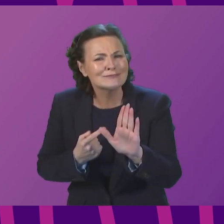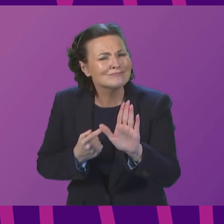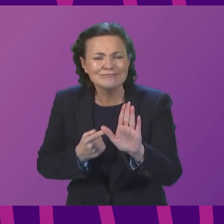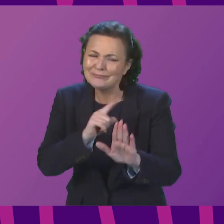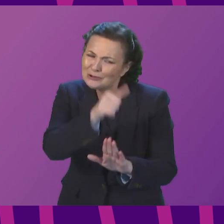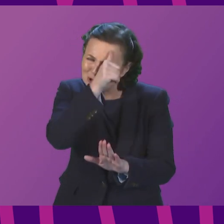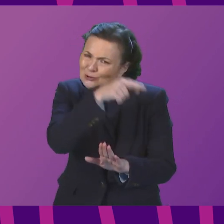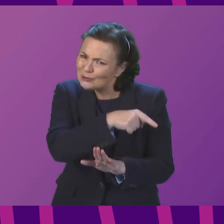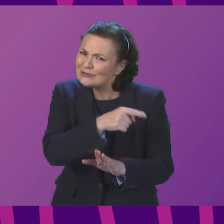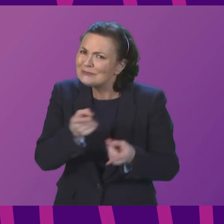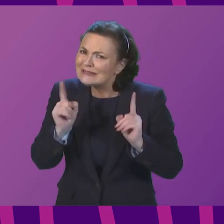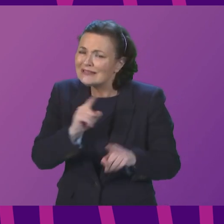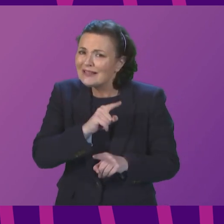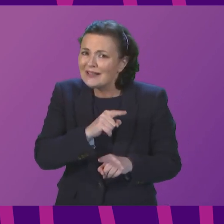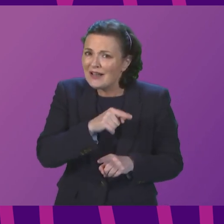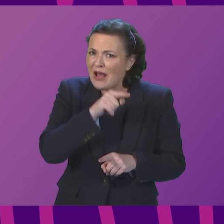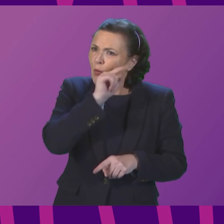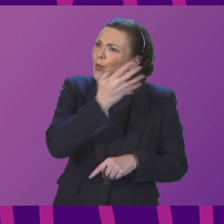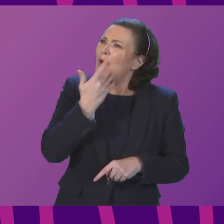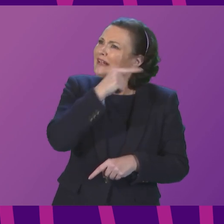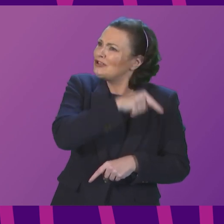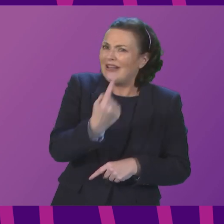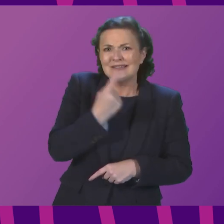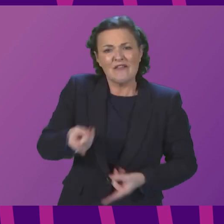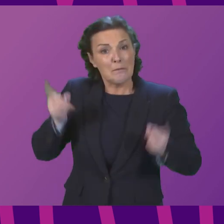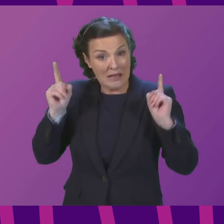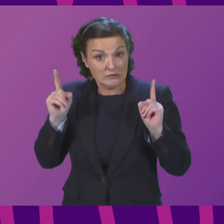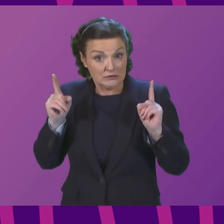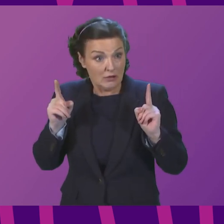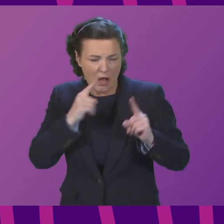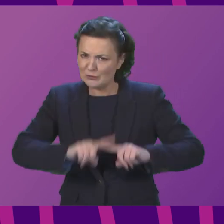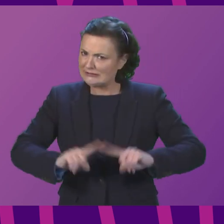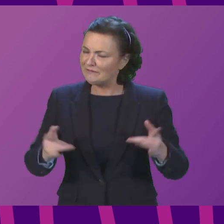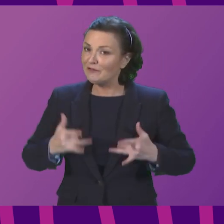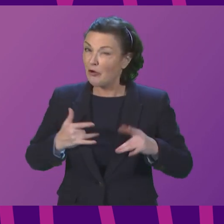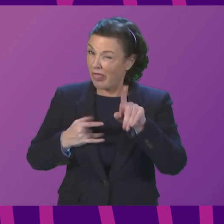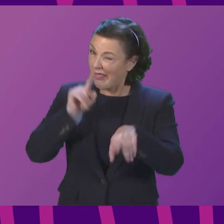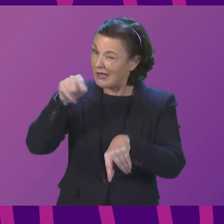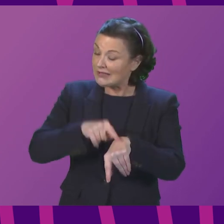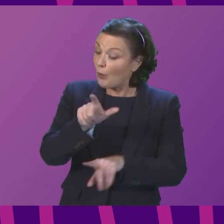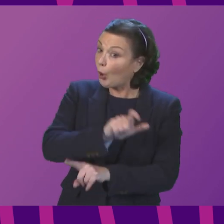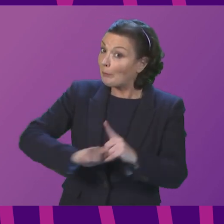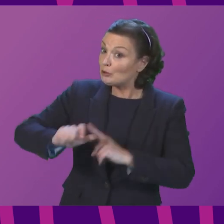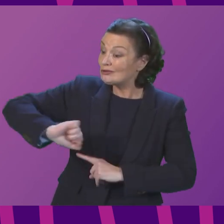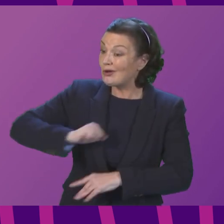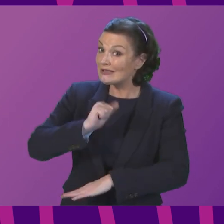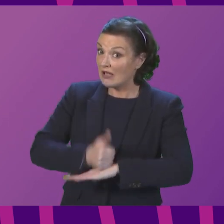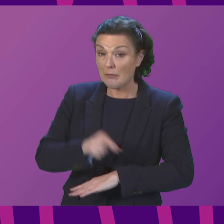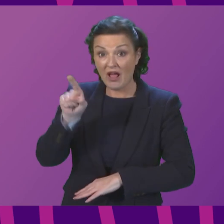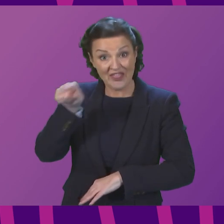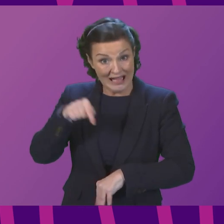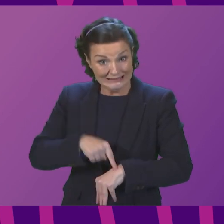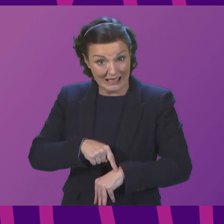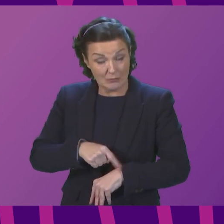minister, she didn't have that view. When Community Scotland was being set up, the Labour Social